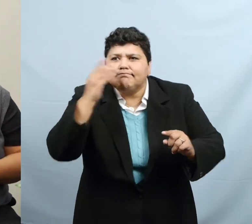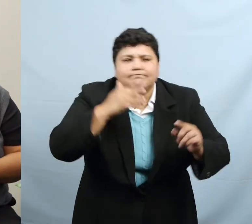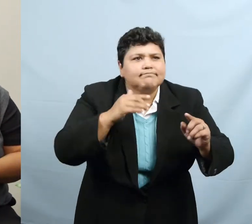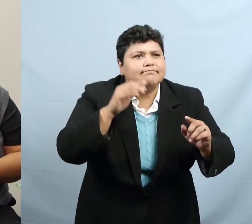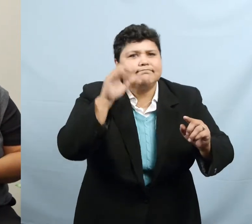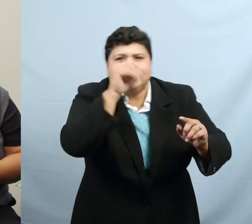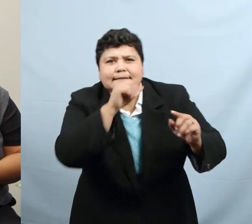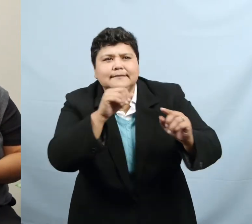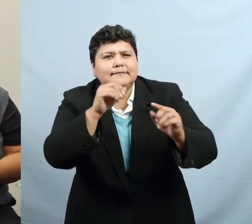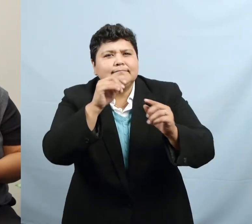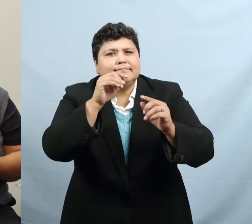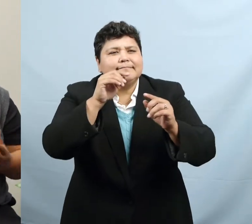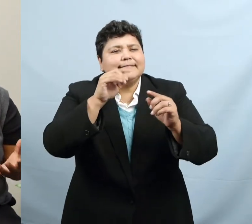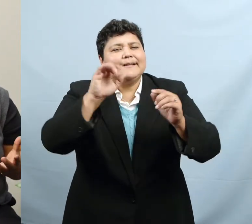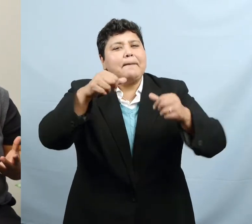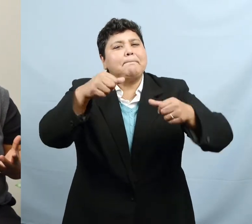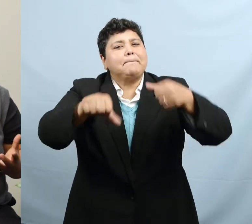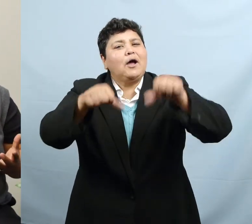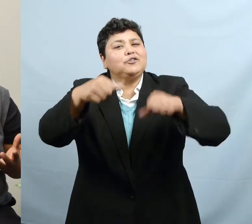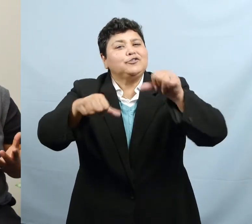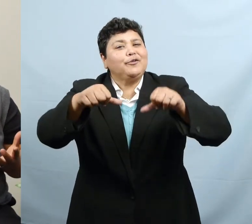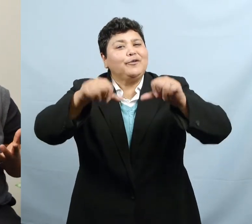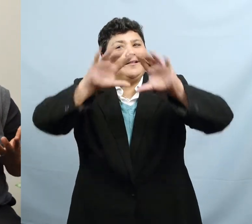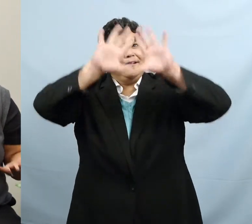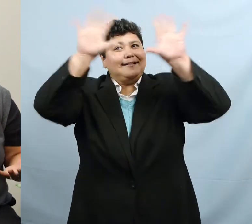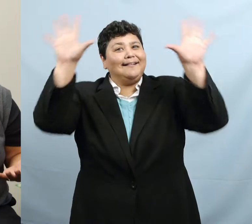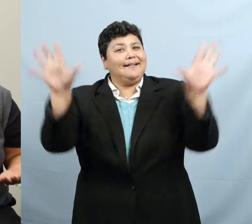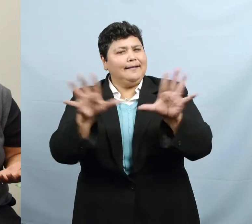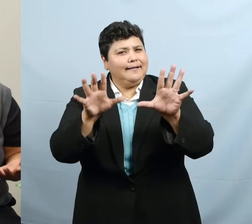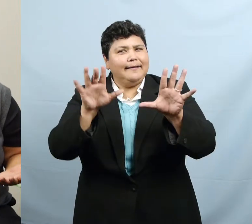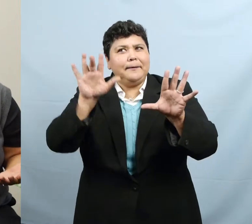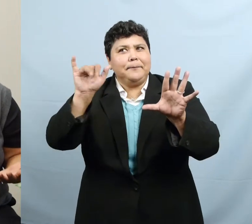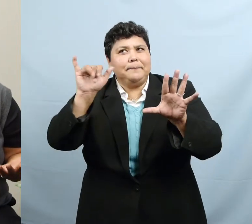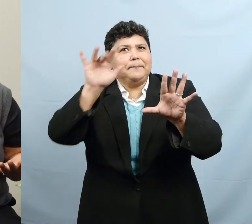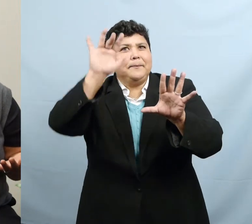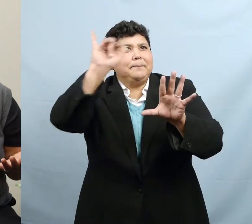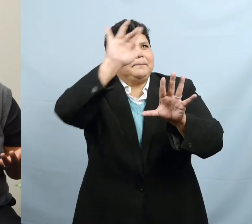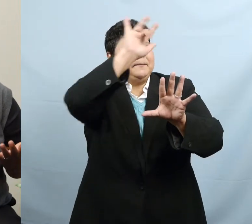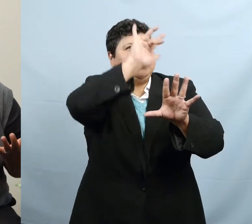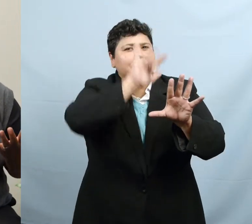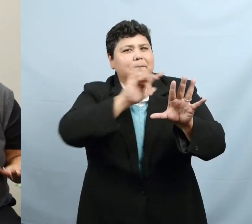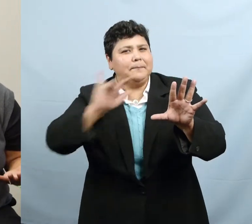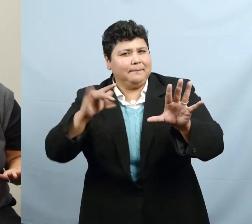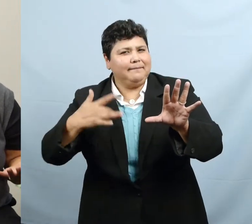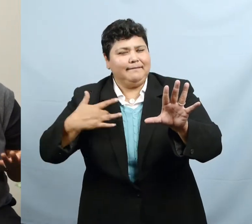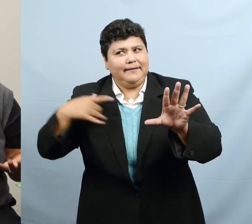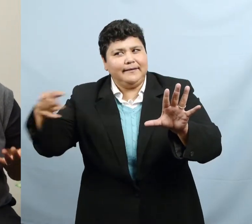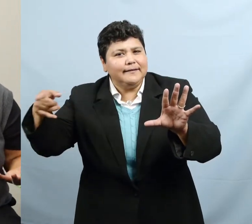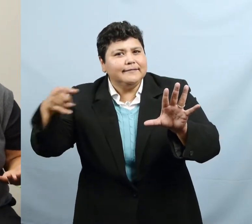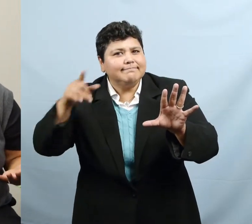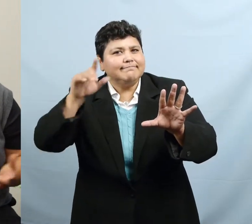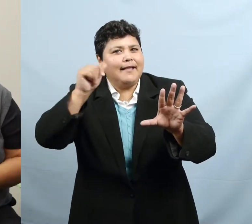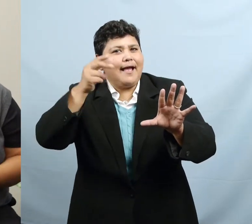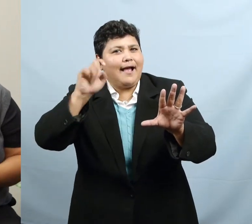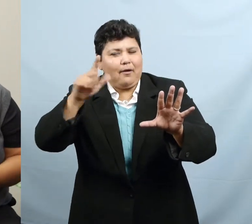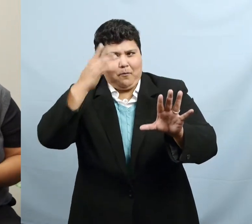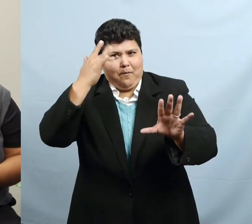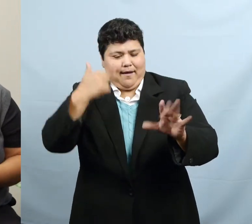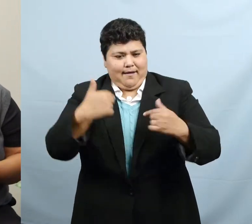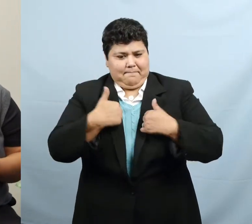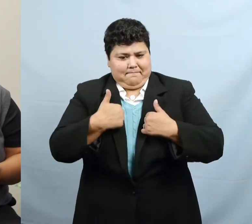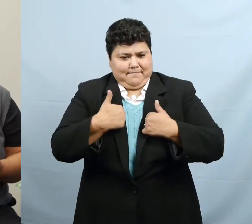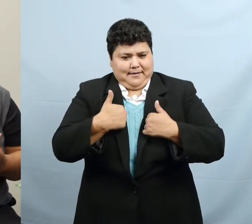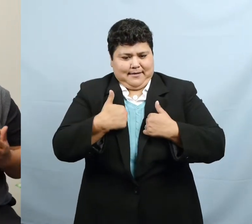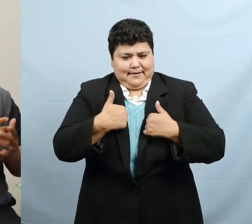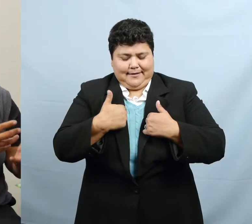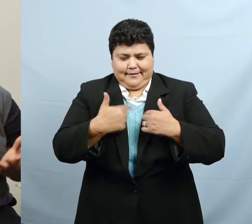have access to because there were some things that I just couldn't do. My skills did not permit me to be